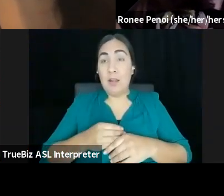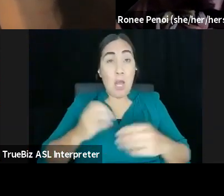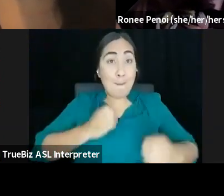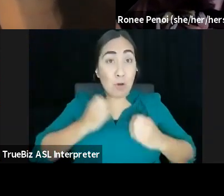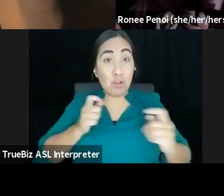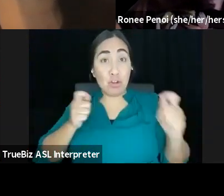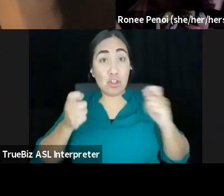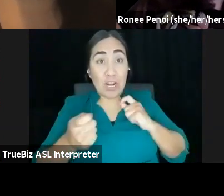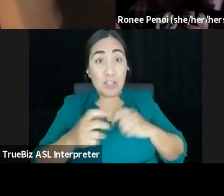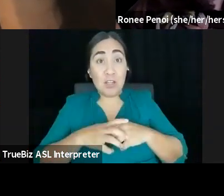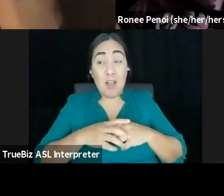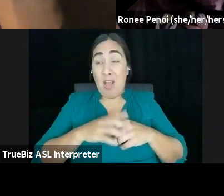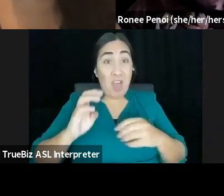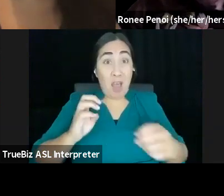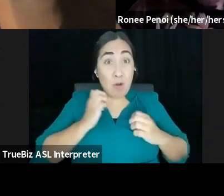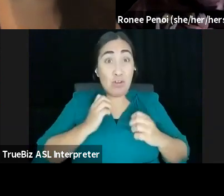supremacy and undoing colonization.